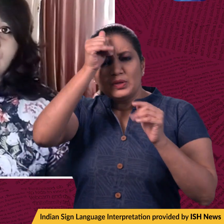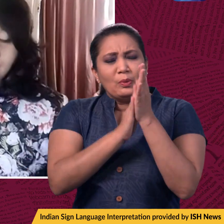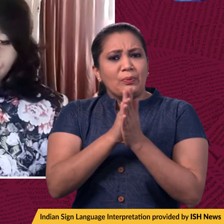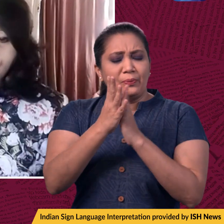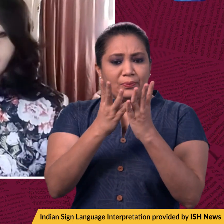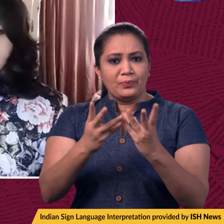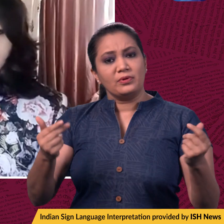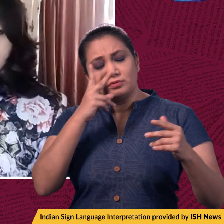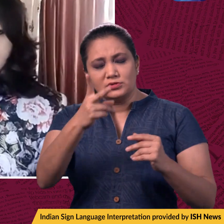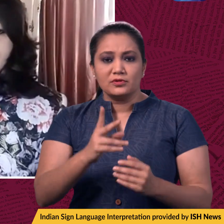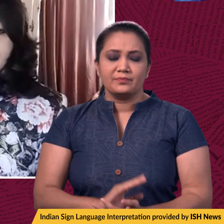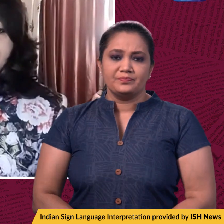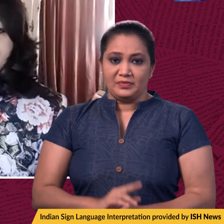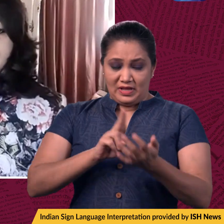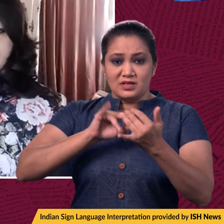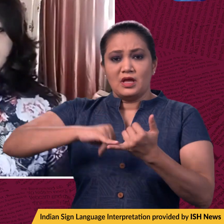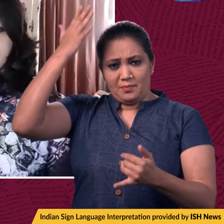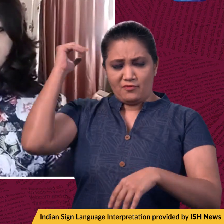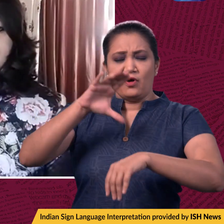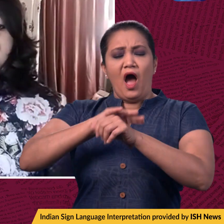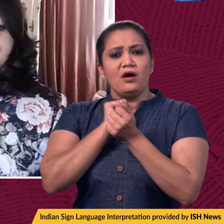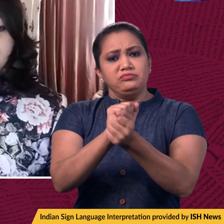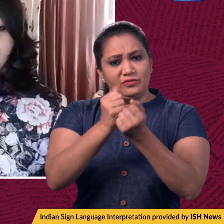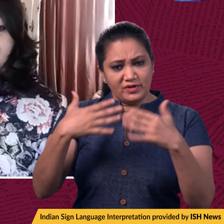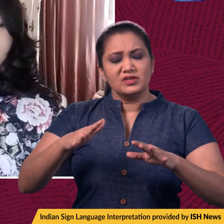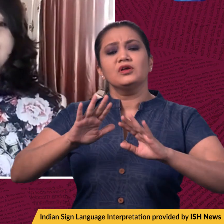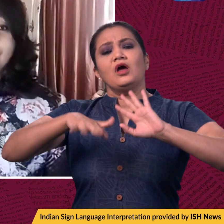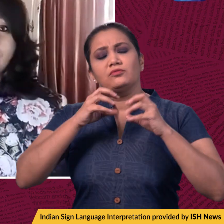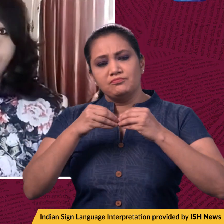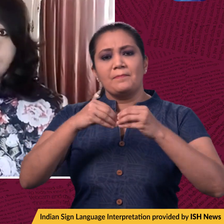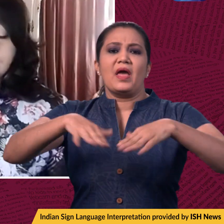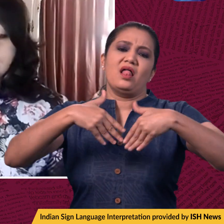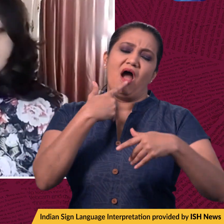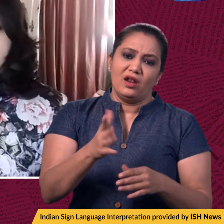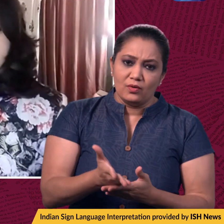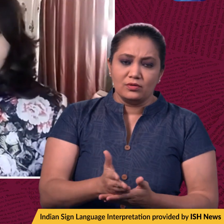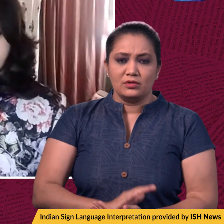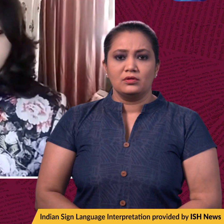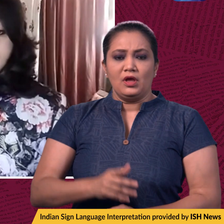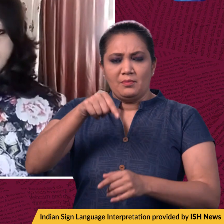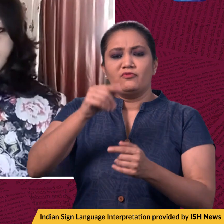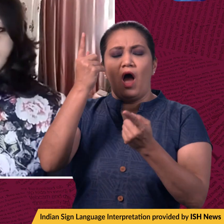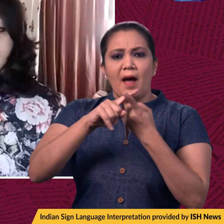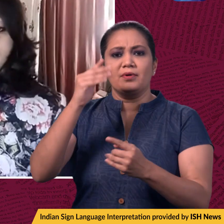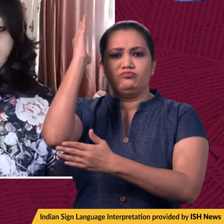end quote. Now, Narsinganand was arrested and later released on bail after he allegedly organized a dharam sunset in